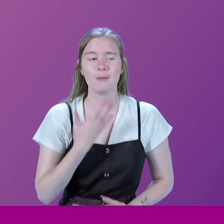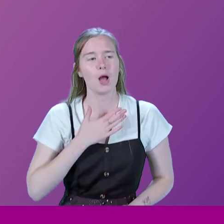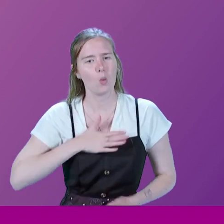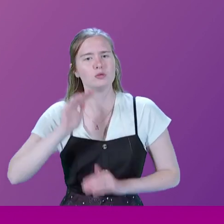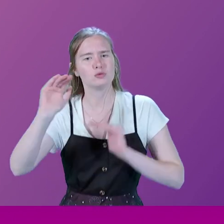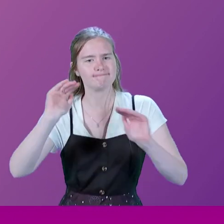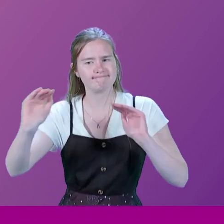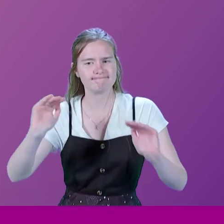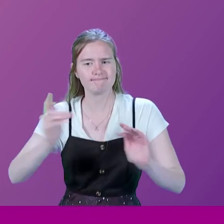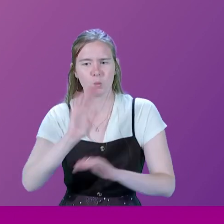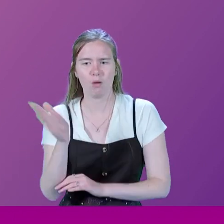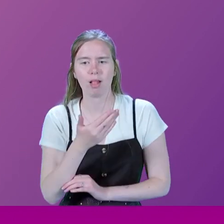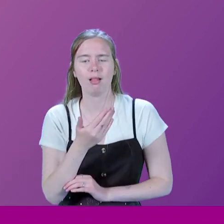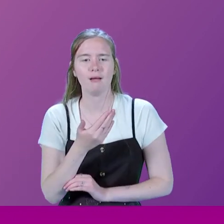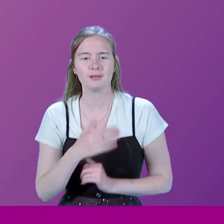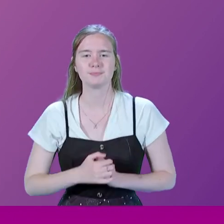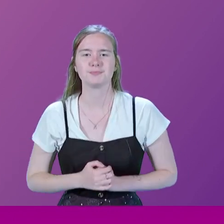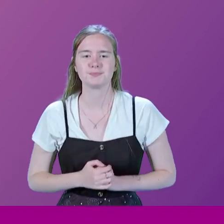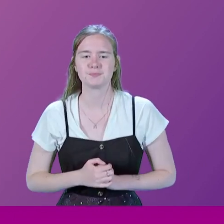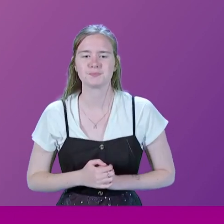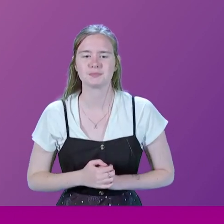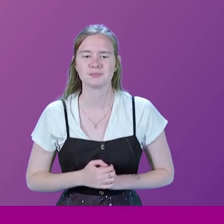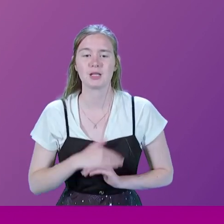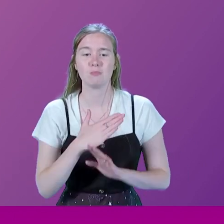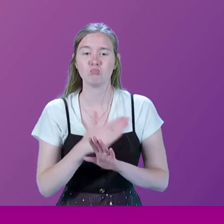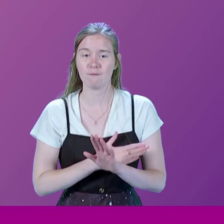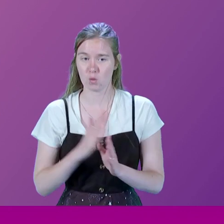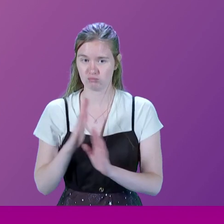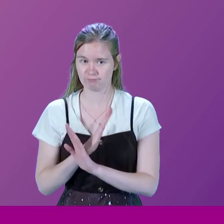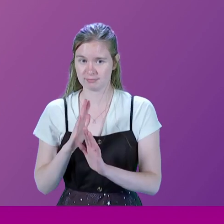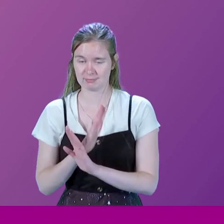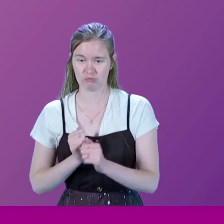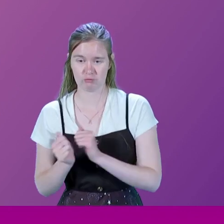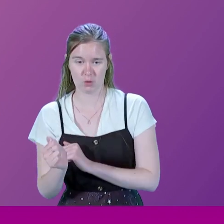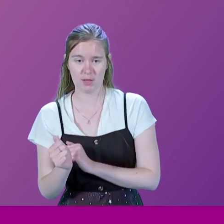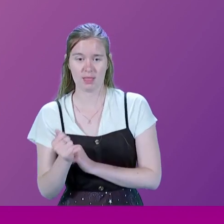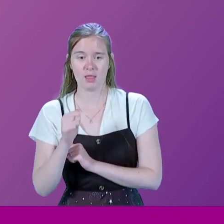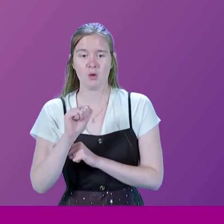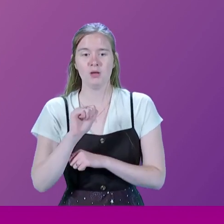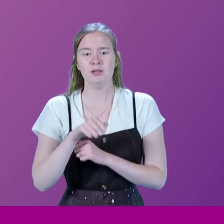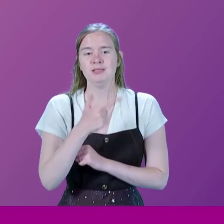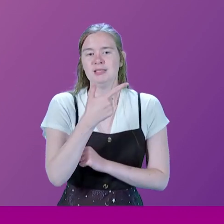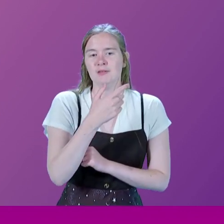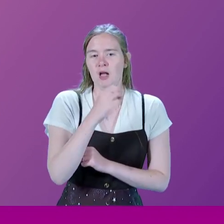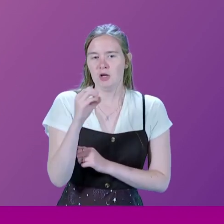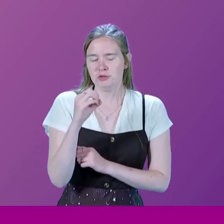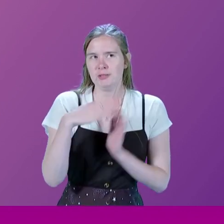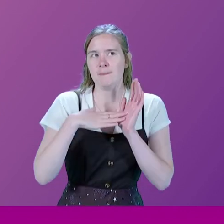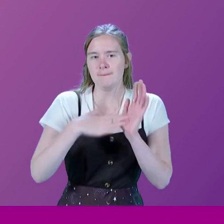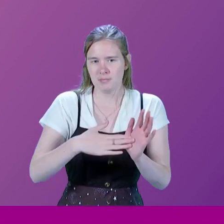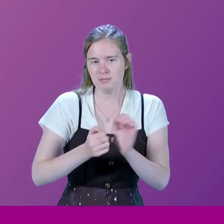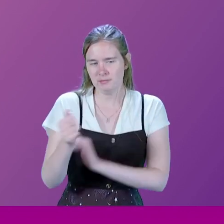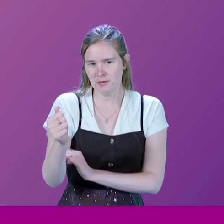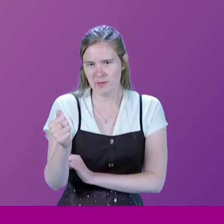that before privatization, there were 700 million railway journeys made a year